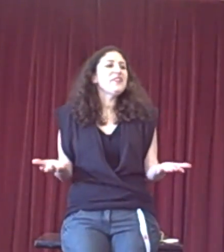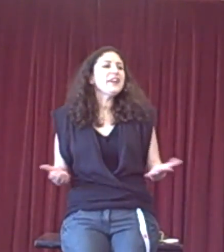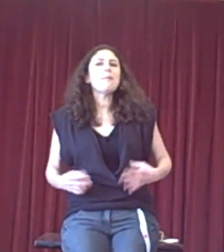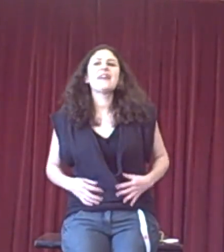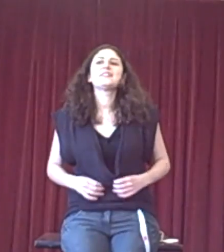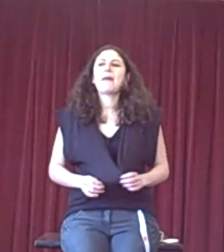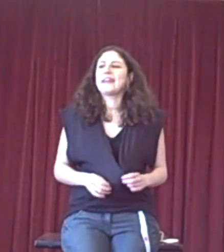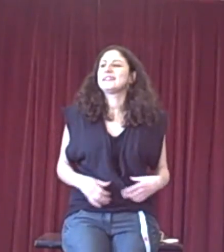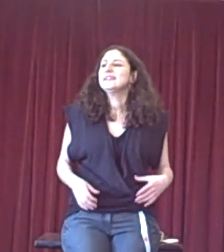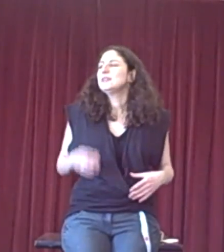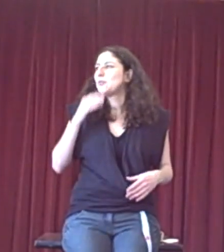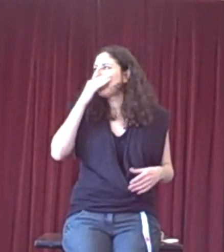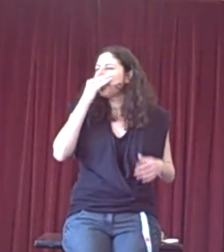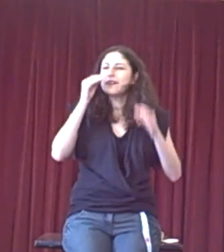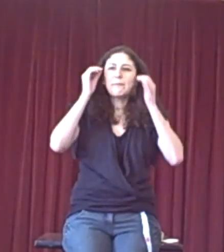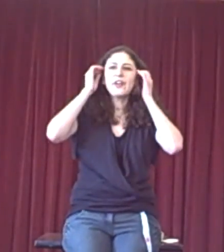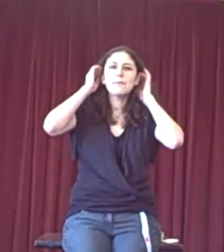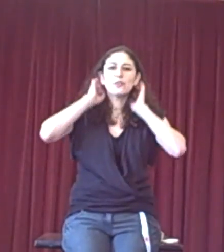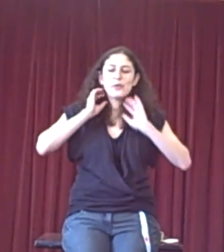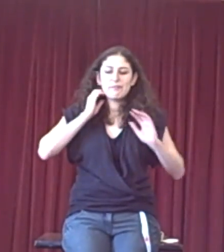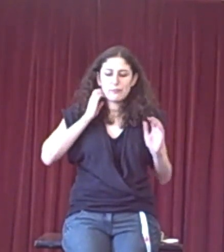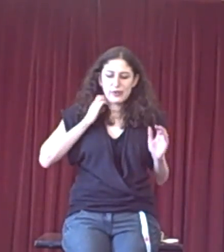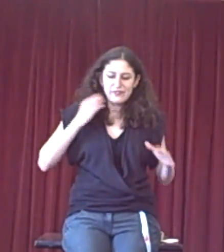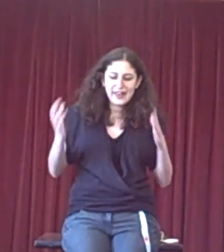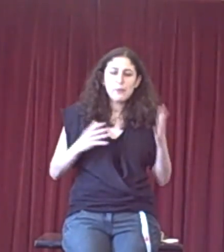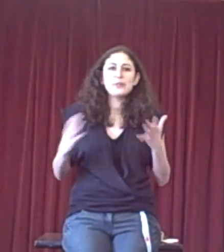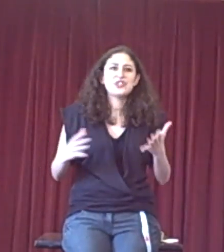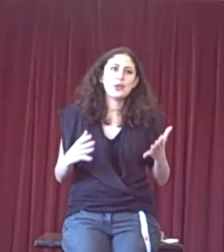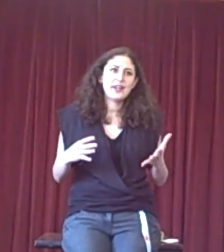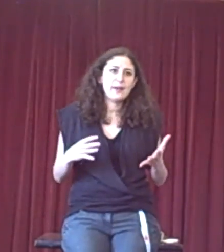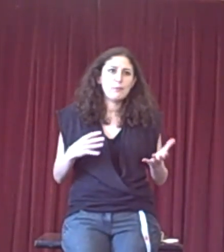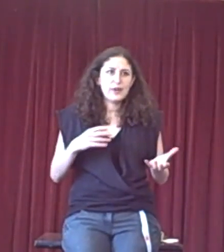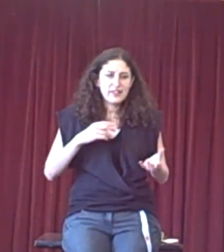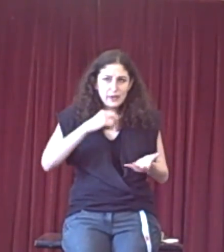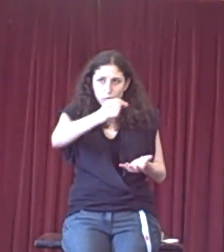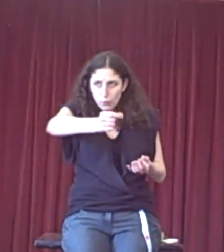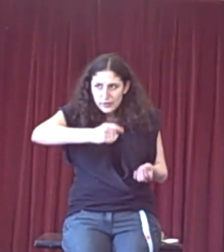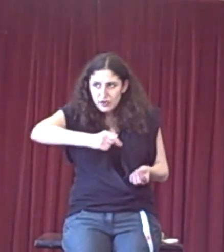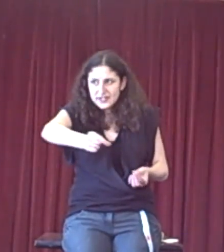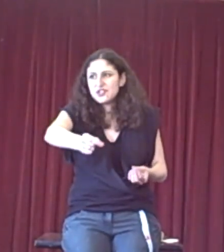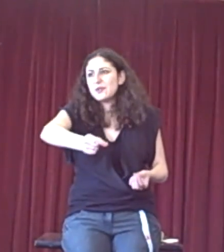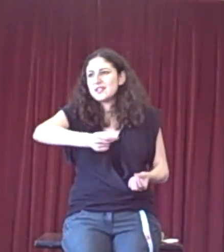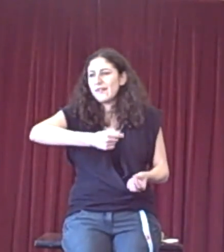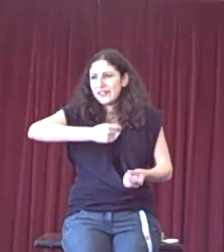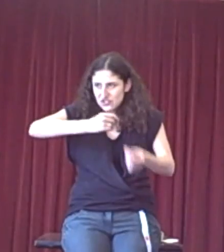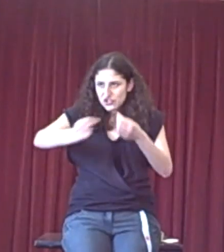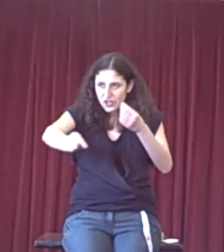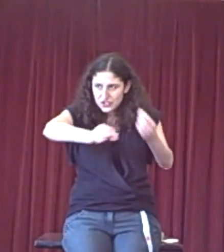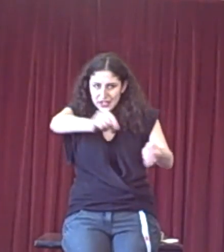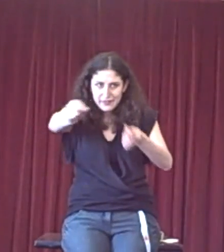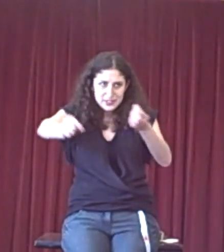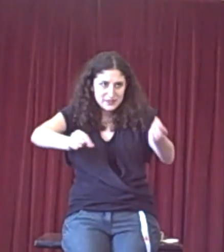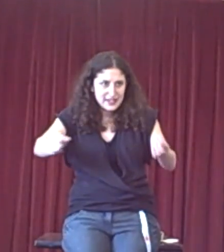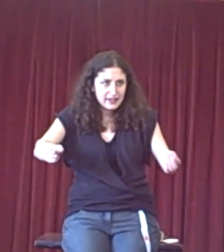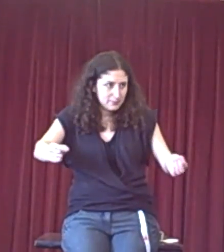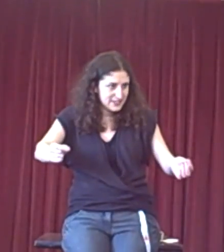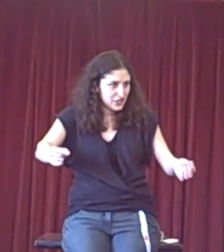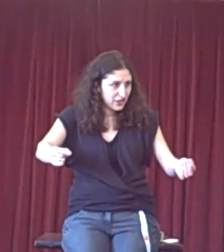we think about a debate, we think sometimes we forget what we're doing and we think all we're trying to do is to convince a judge to give us a particular position